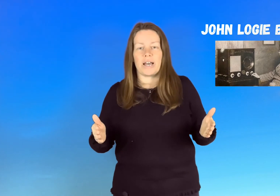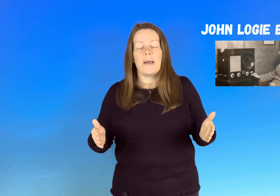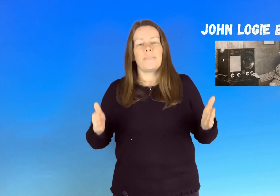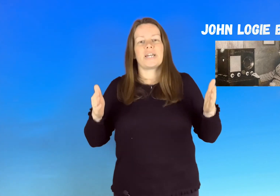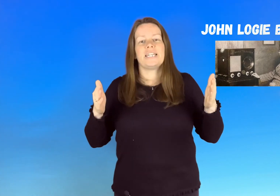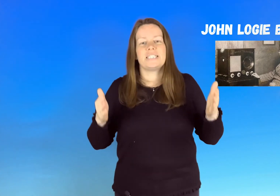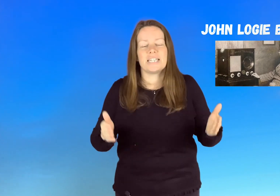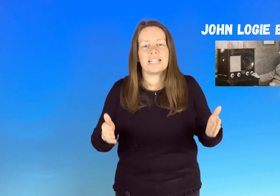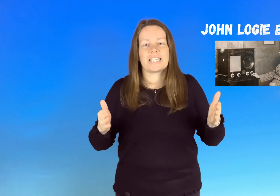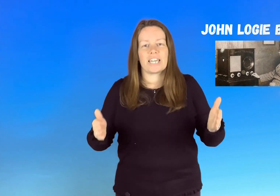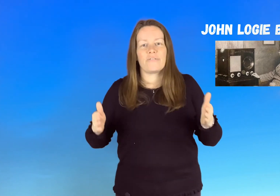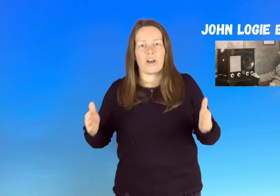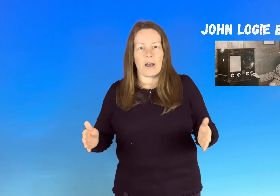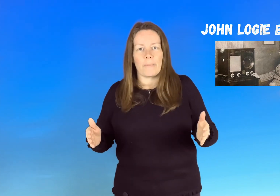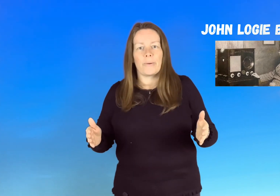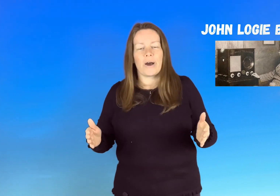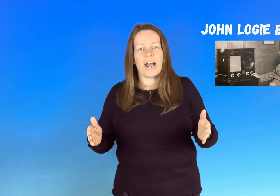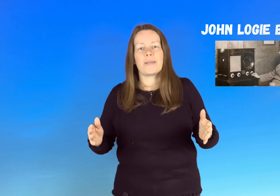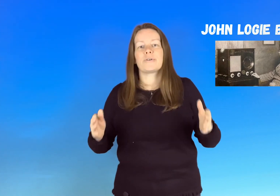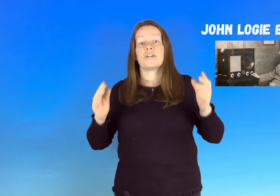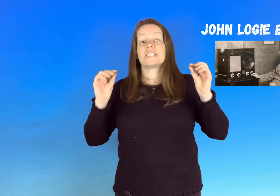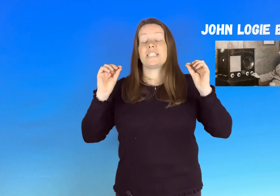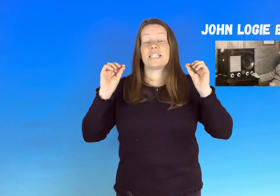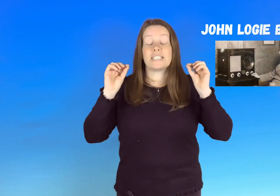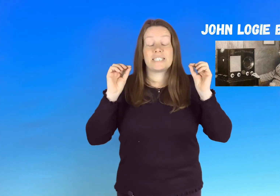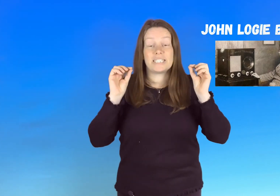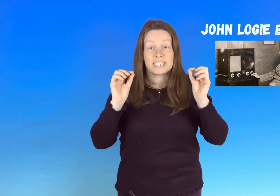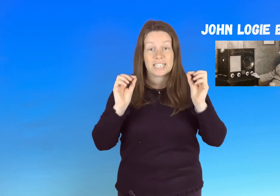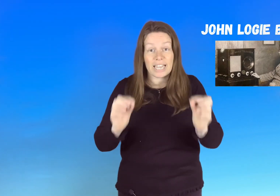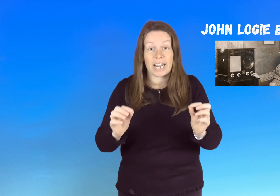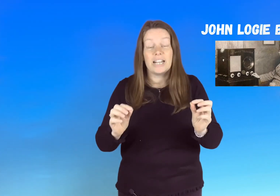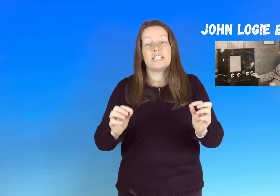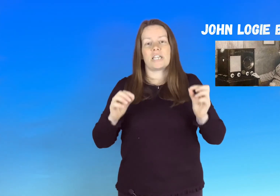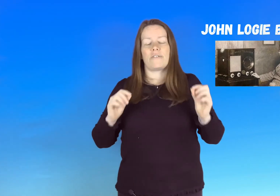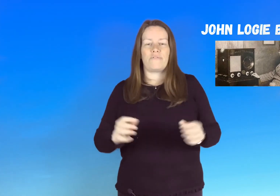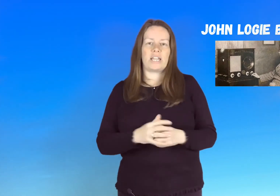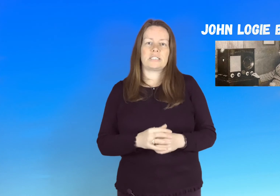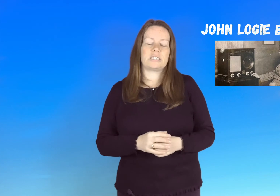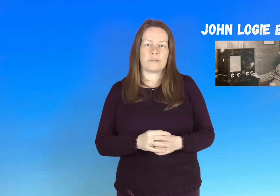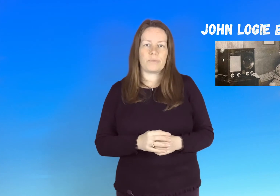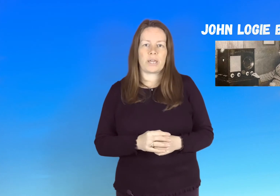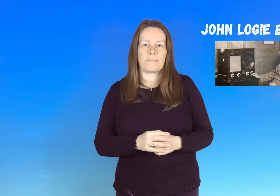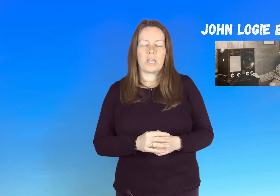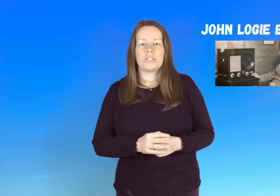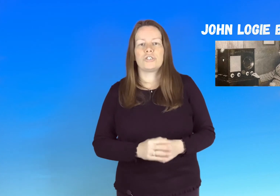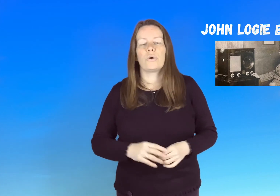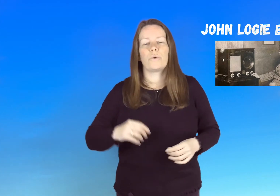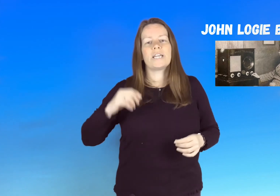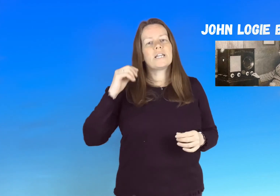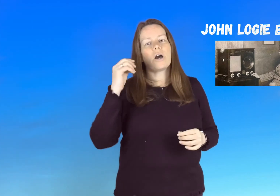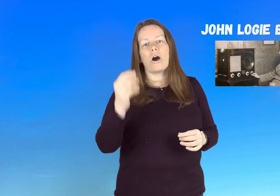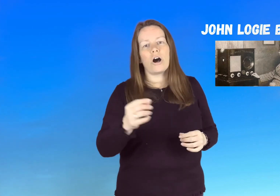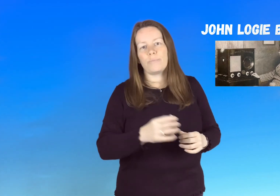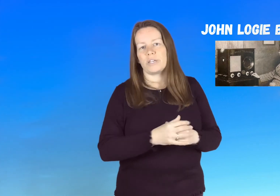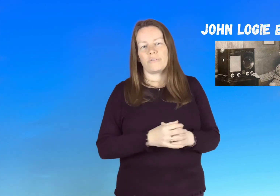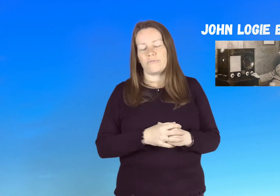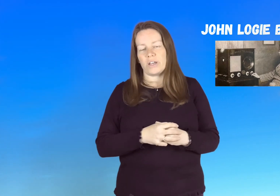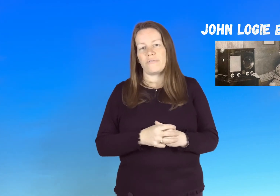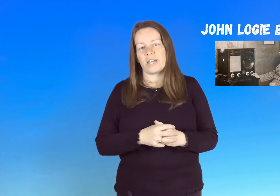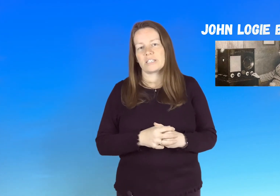but he didn't give up why because he had a desire to invent something you know we can all be effective